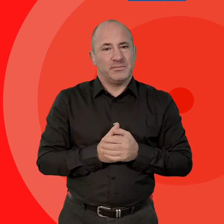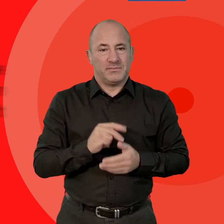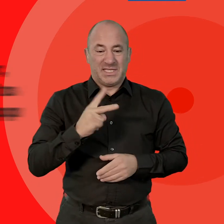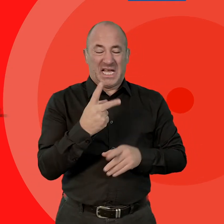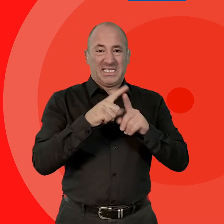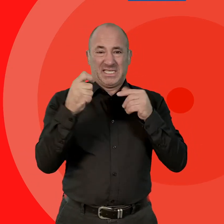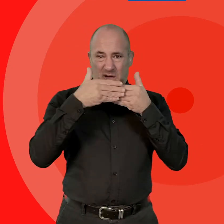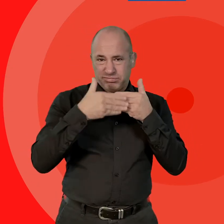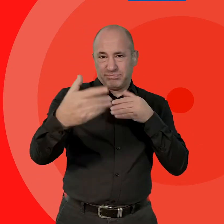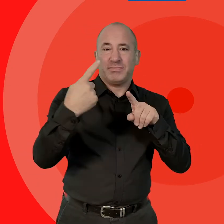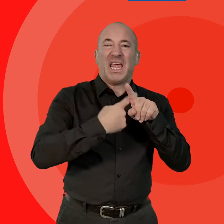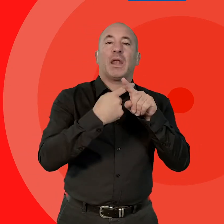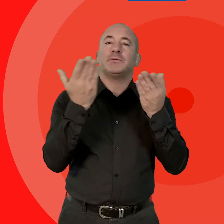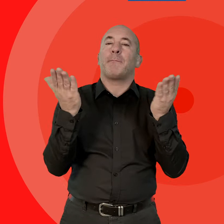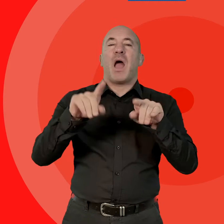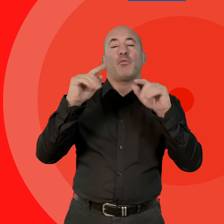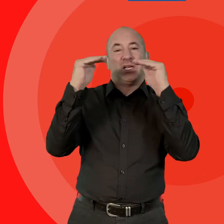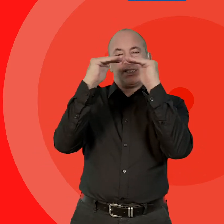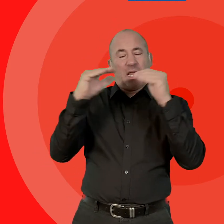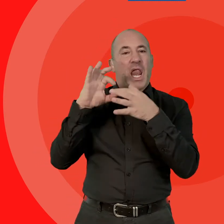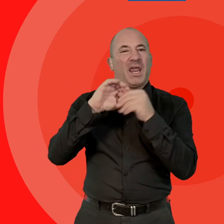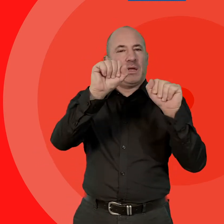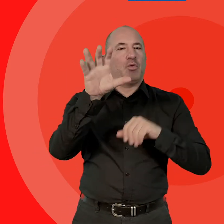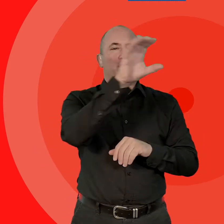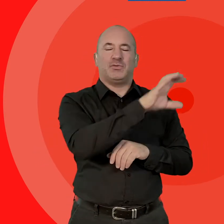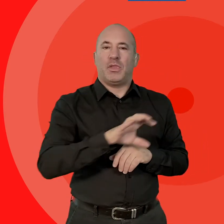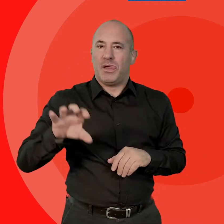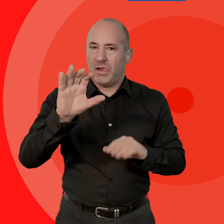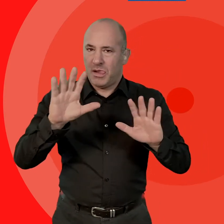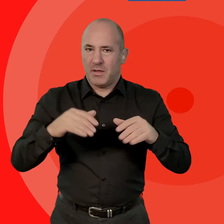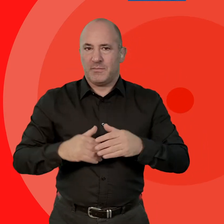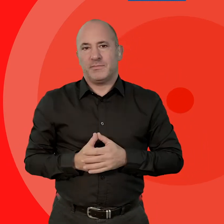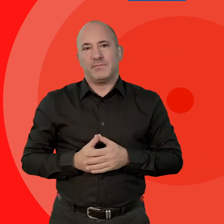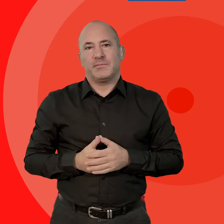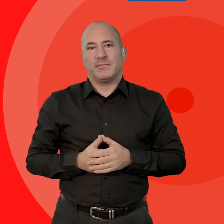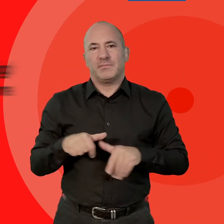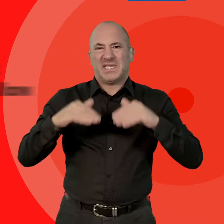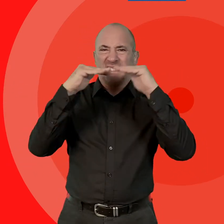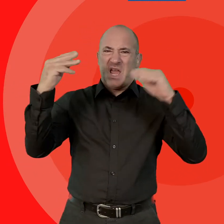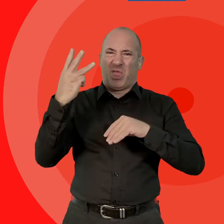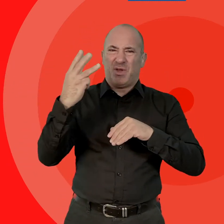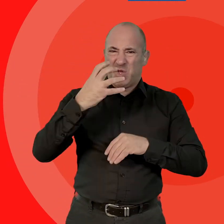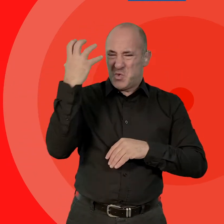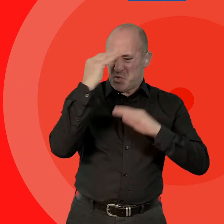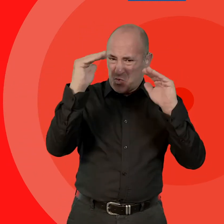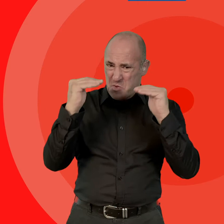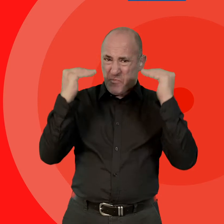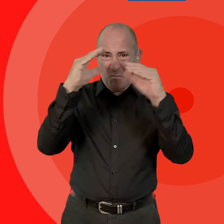From the 2nd of December, England returns to a regional tiered approach. Tier 3, very high